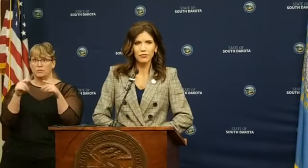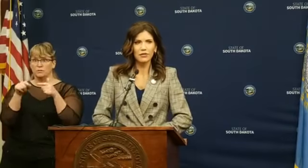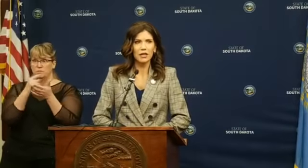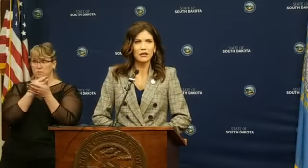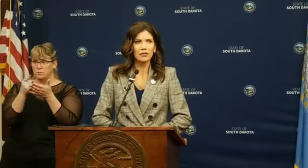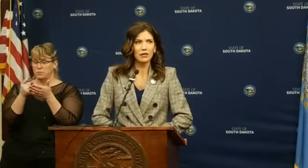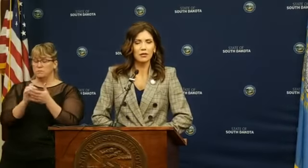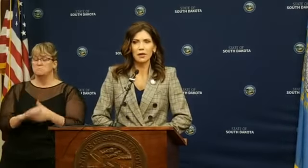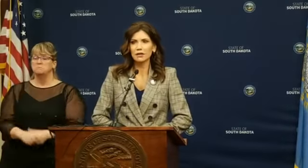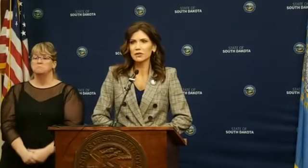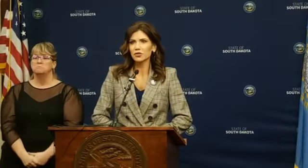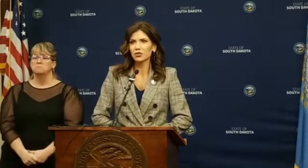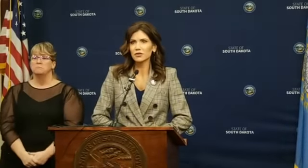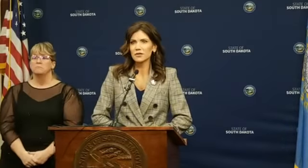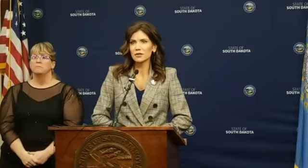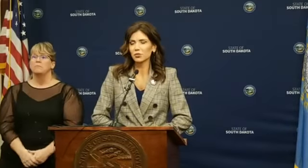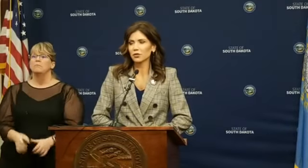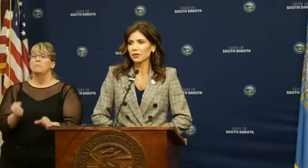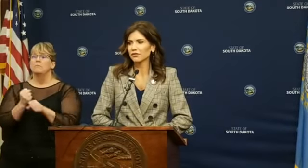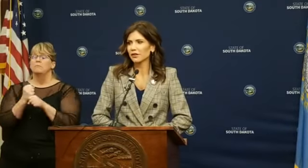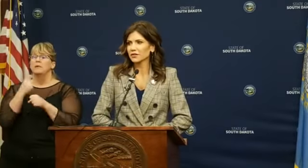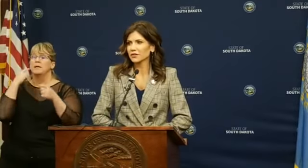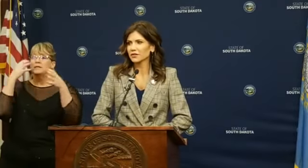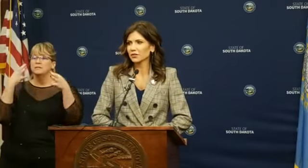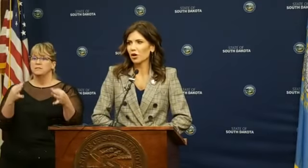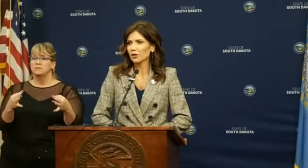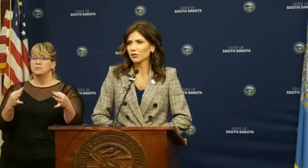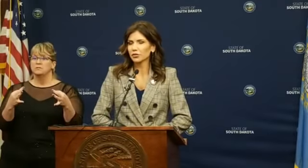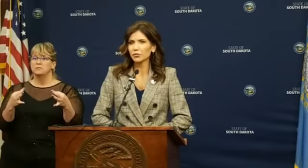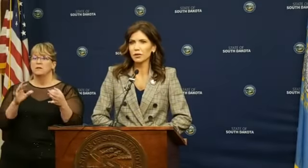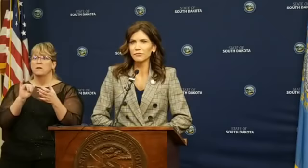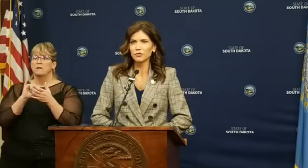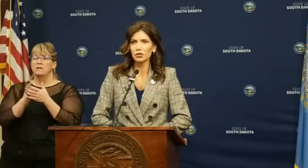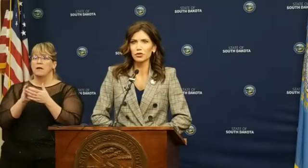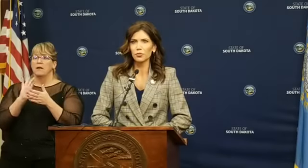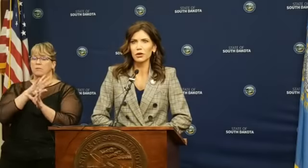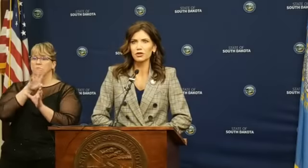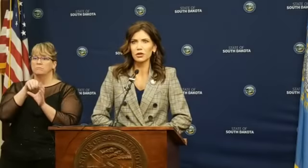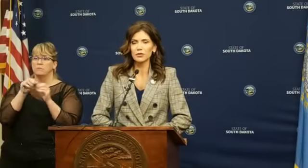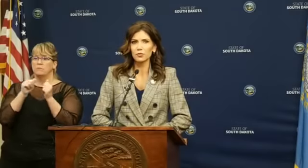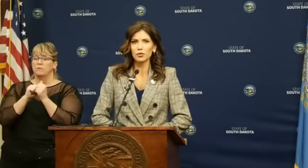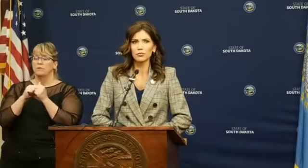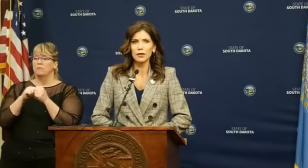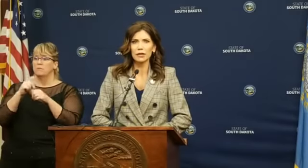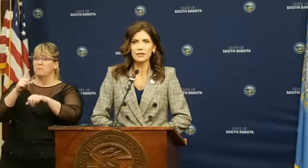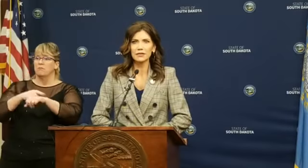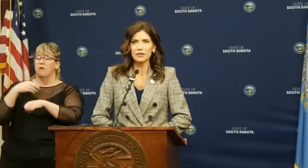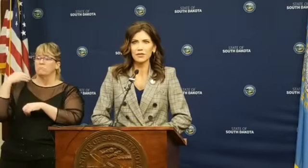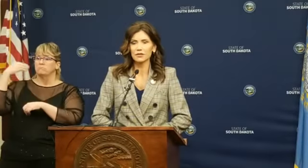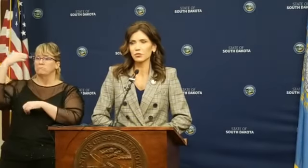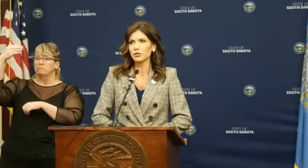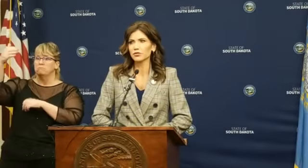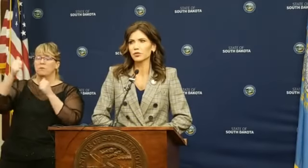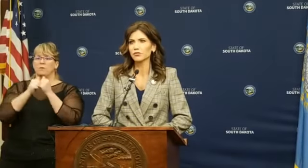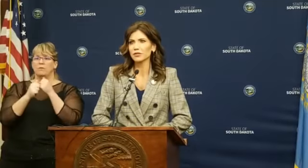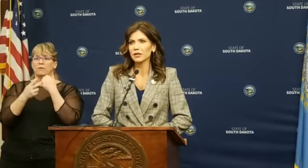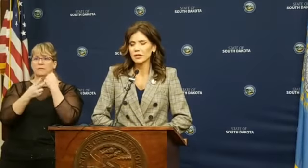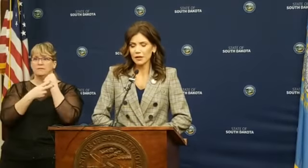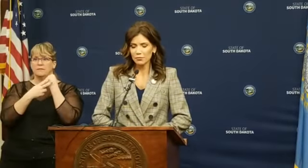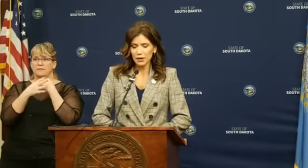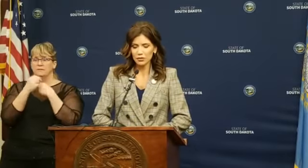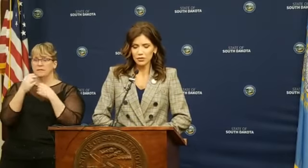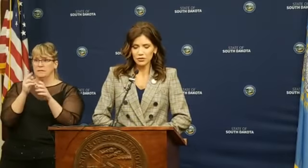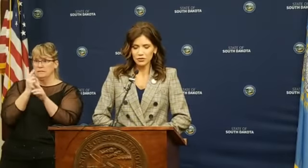We've taken and made decisions that will invest into long-term infrastructure projects, put money into savings and reserves,